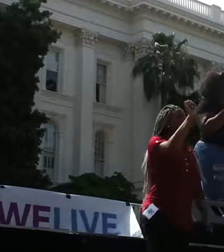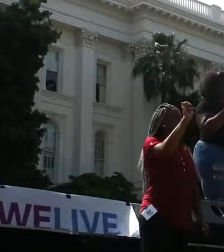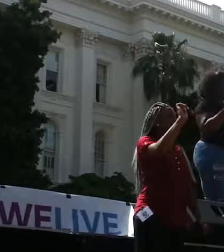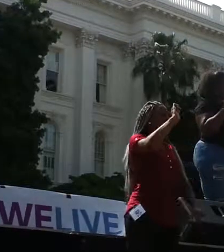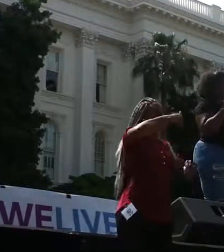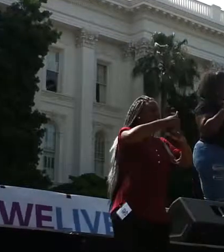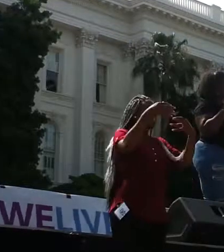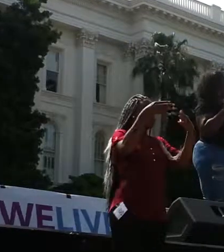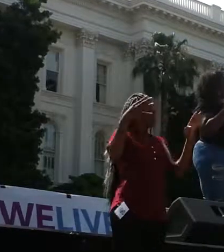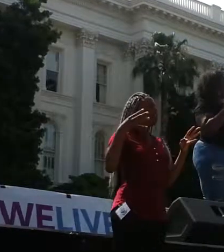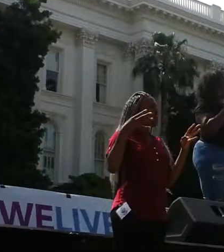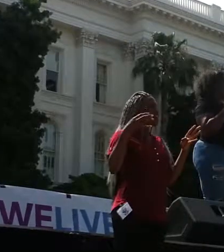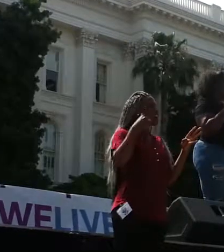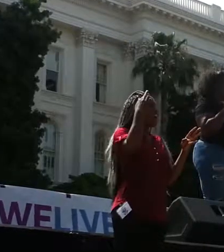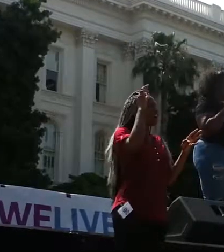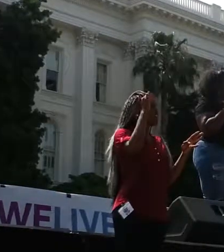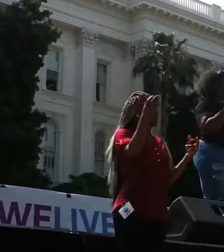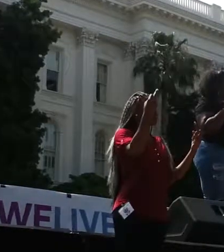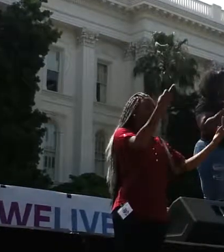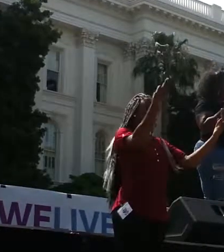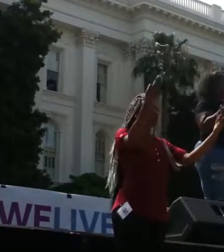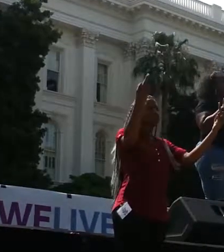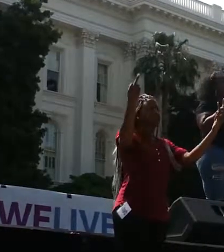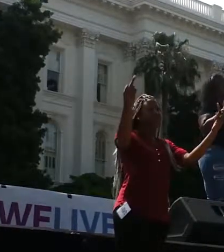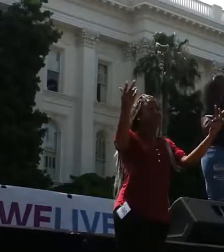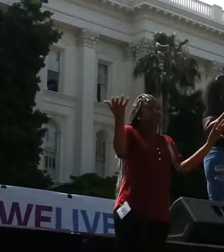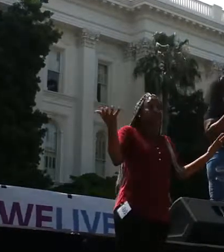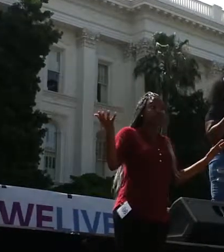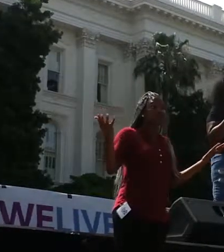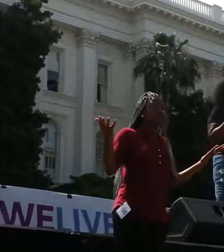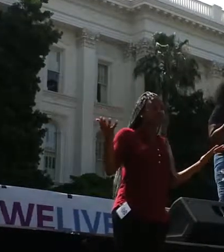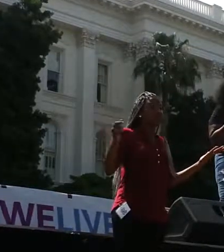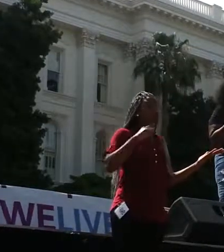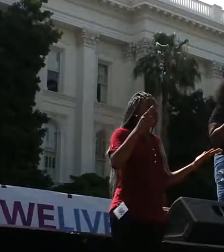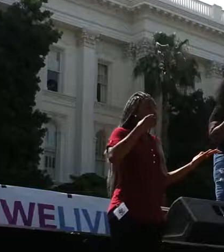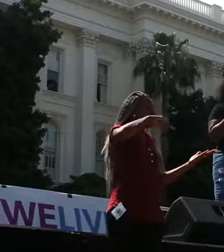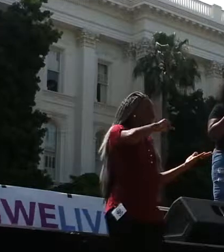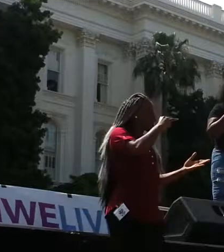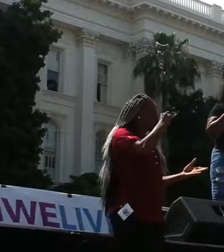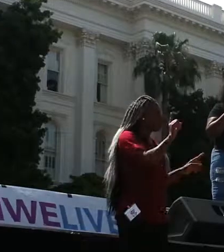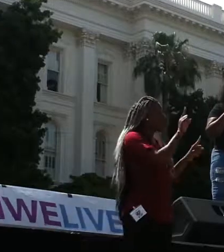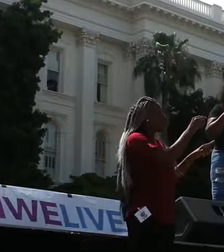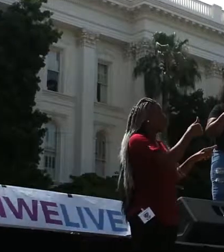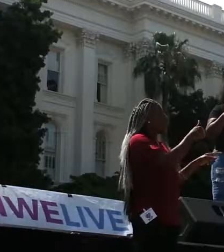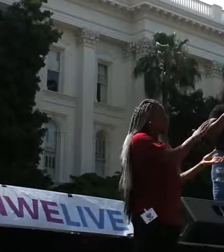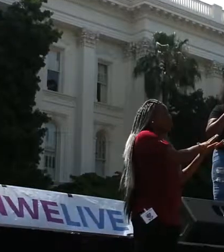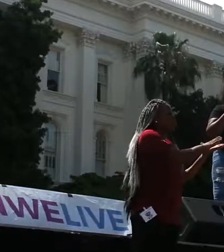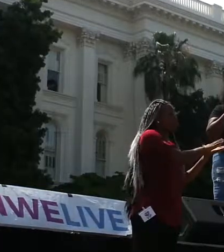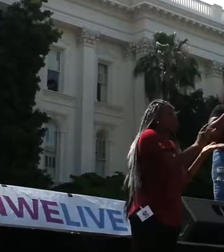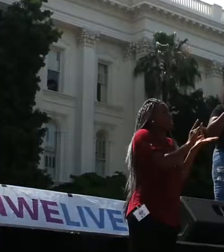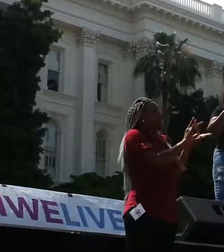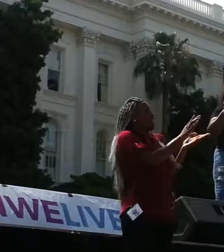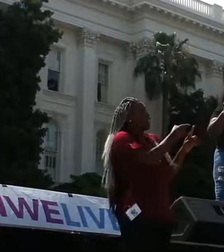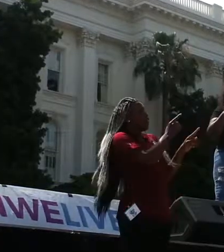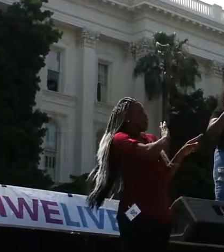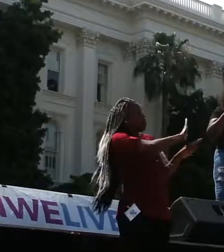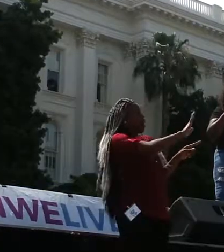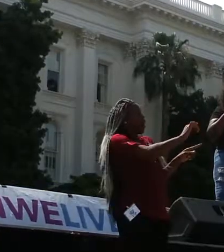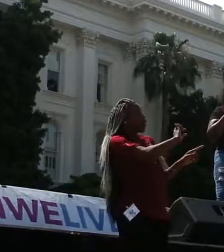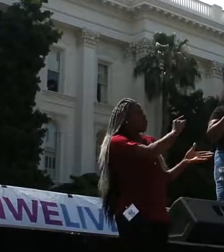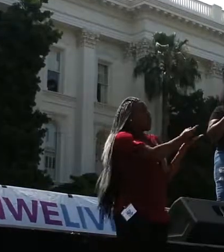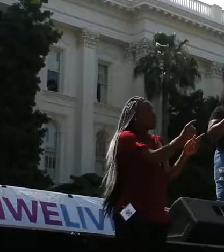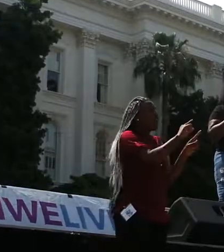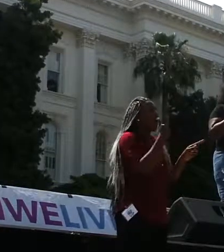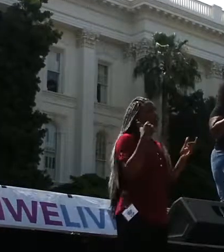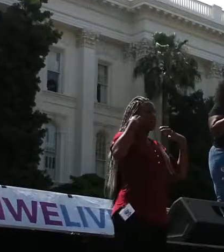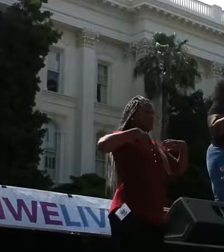proverbial middle finger to us all. When our children go to school and get kicked out of their own graduation for wearing kente